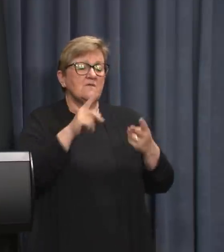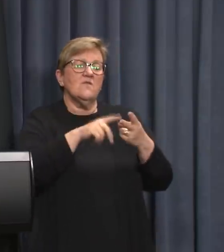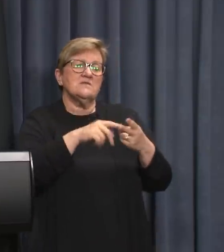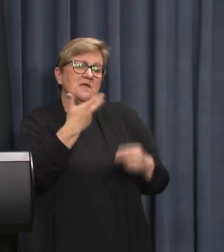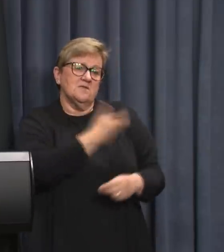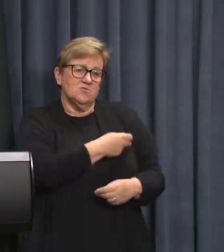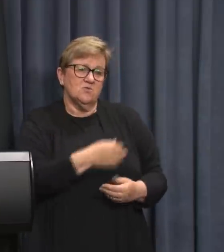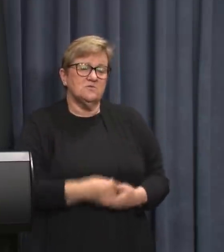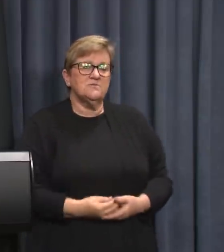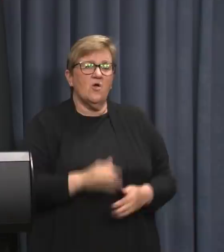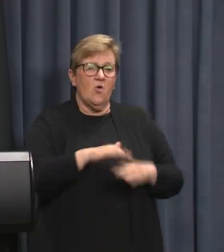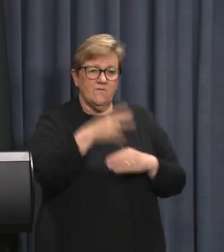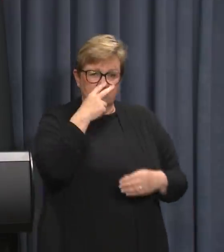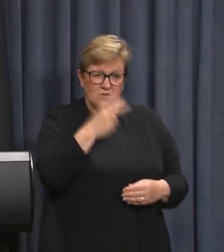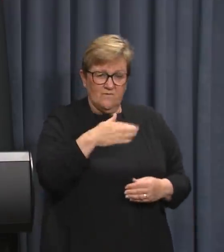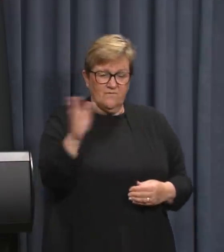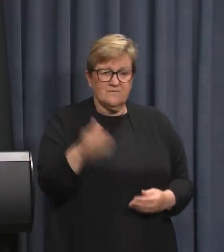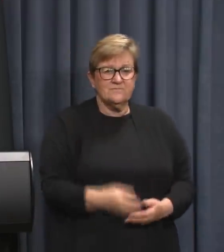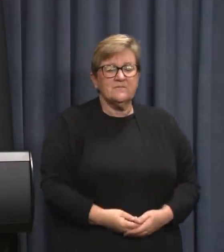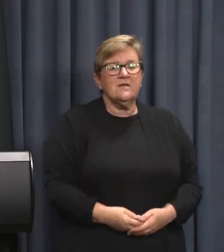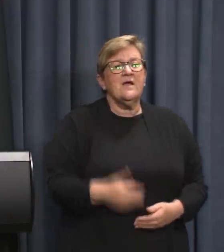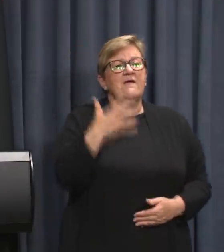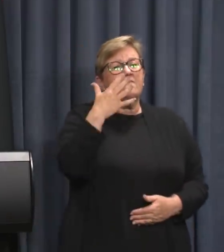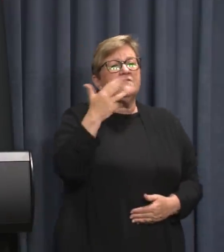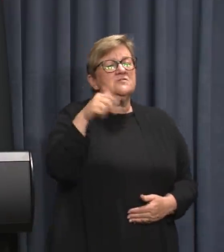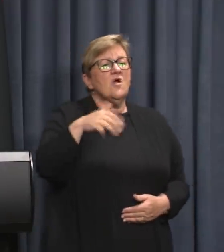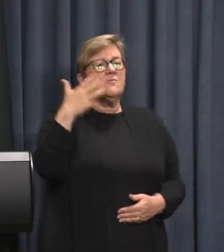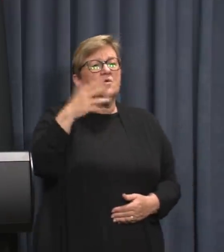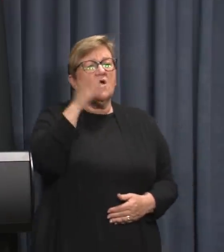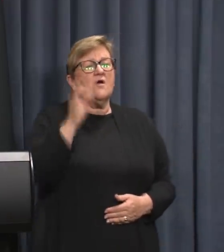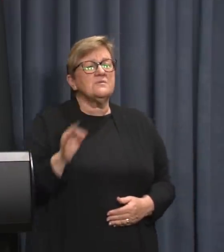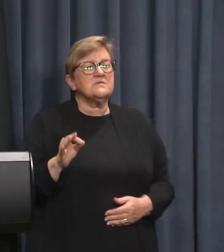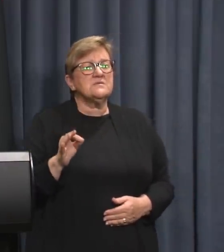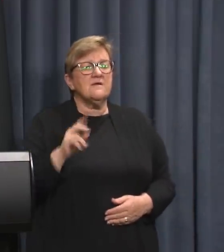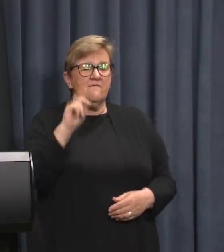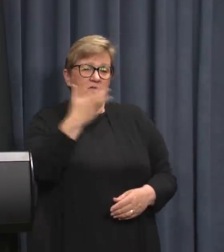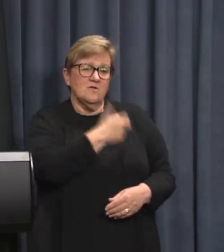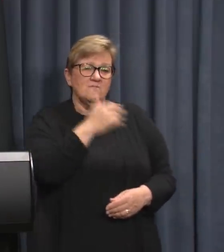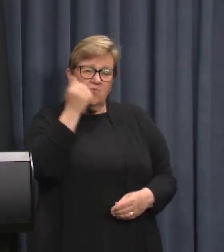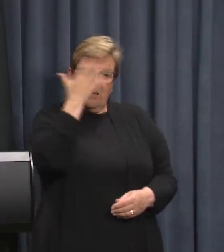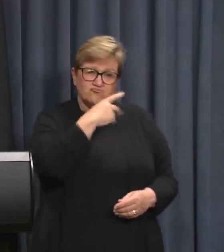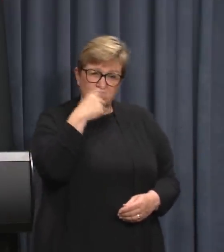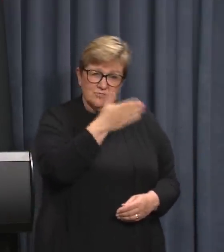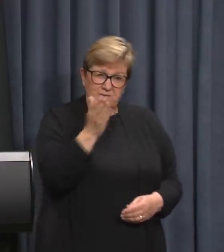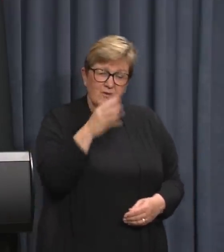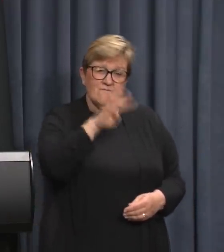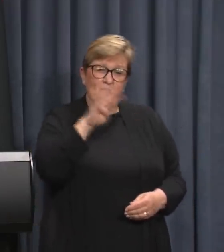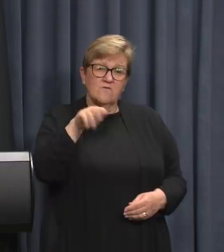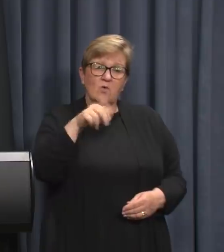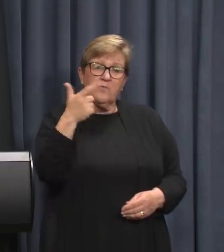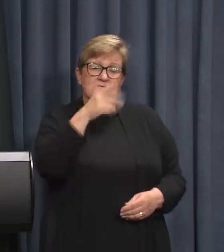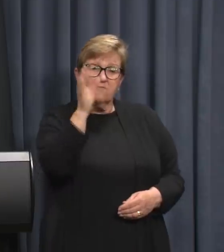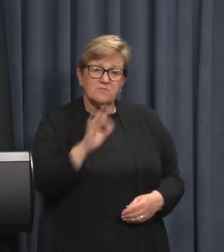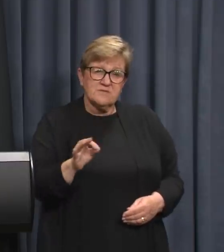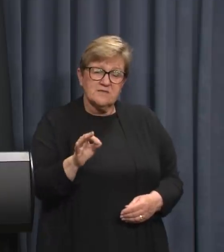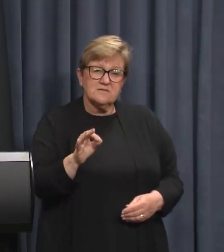second dose 12 plus. It's 59.9% first dose for Aboriginal people and 44.7